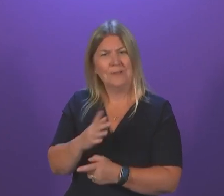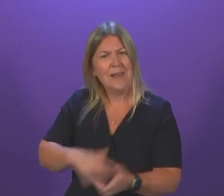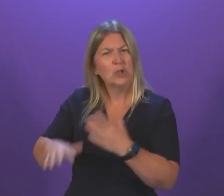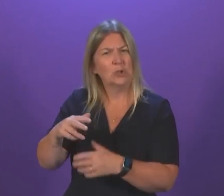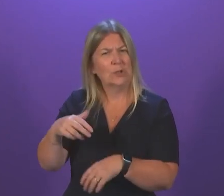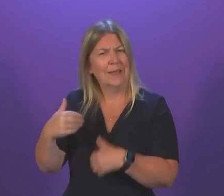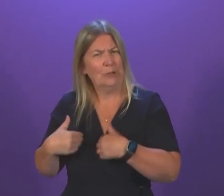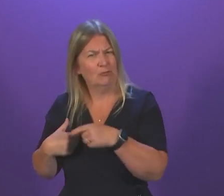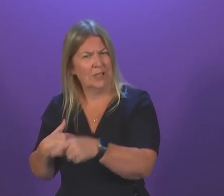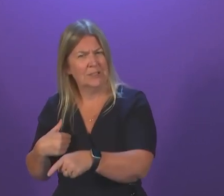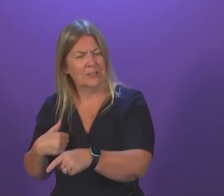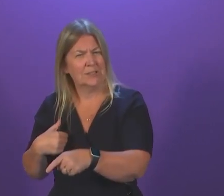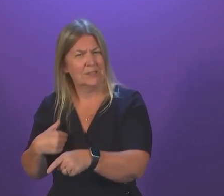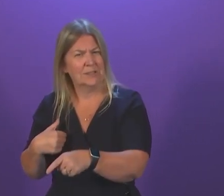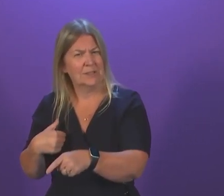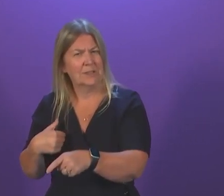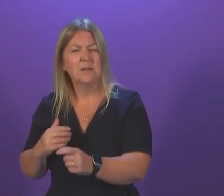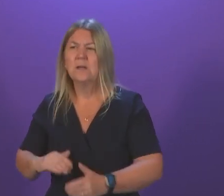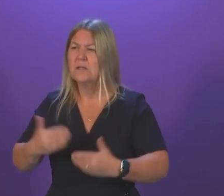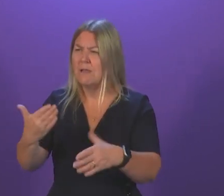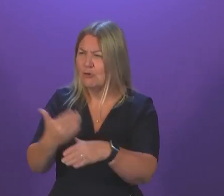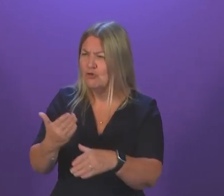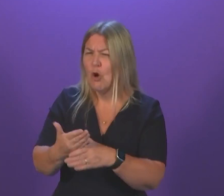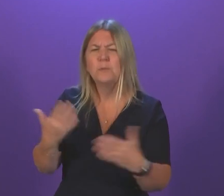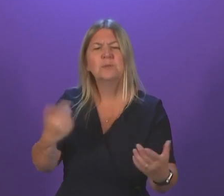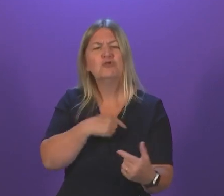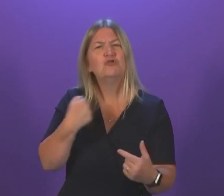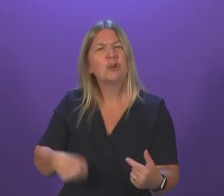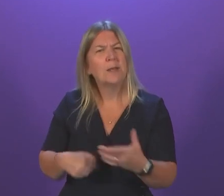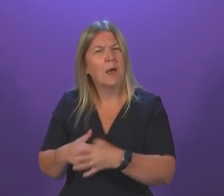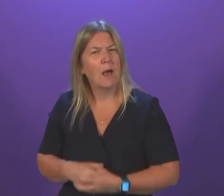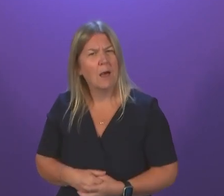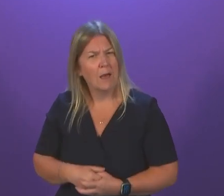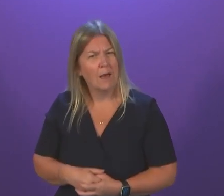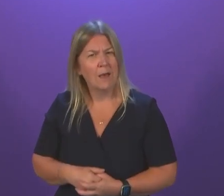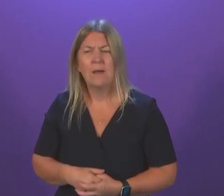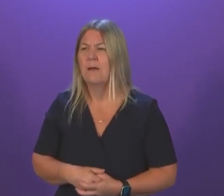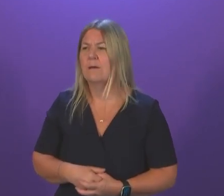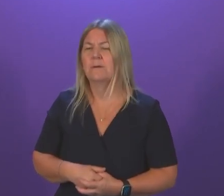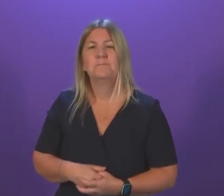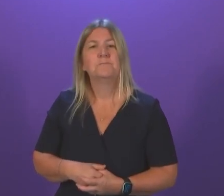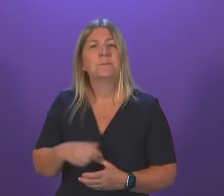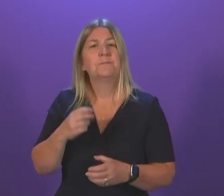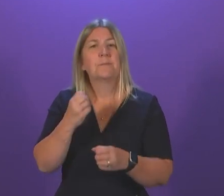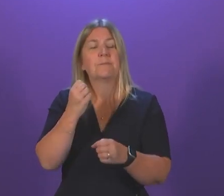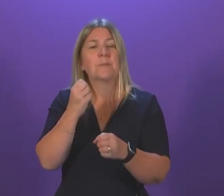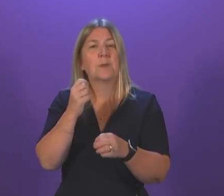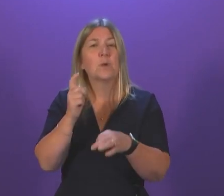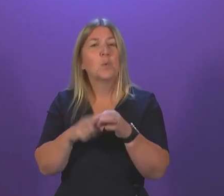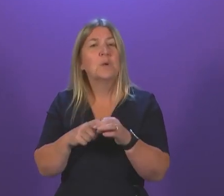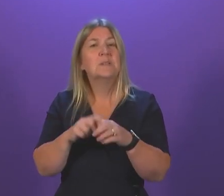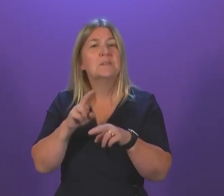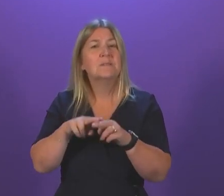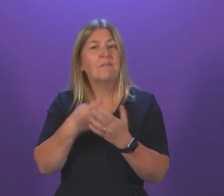at risk. She delivers jobs for China, providing steel for the Queensferry crossing, jobs for Indonesia supplying